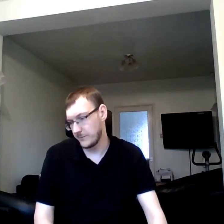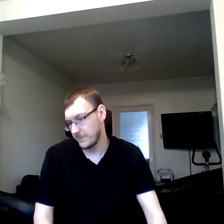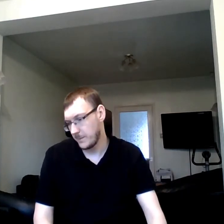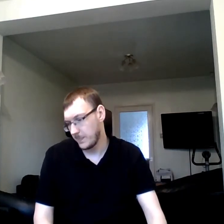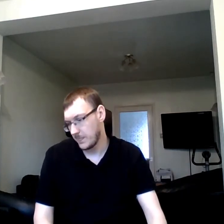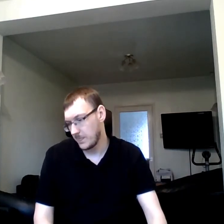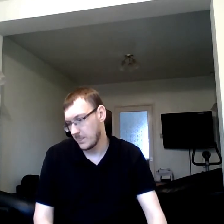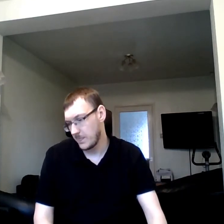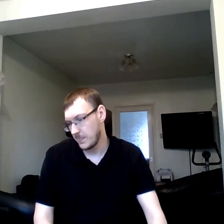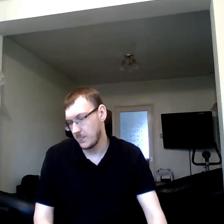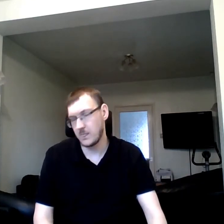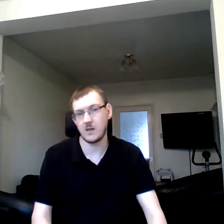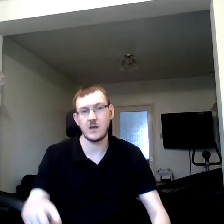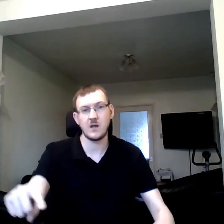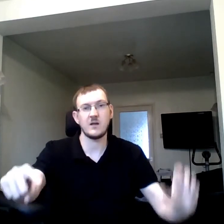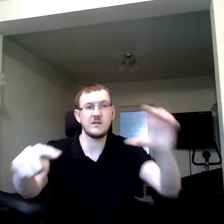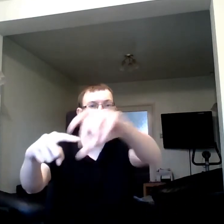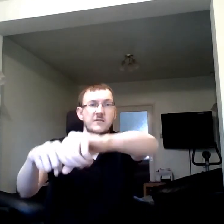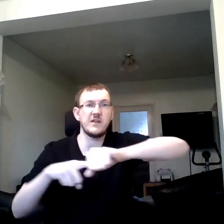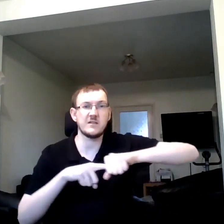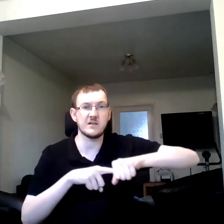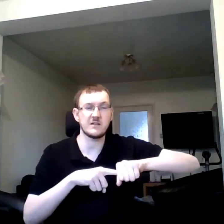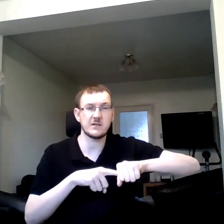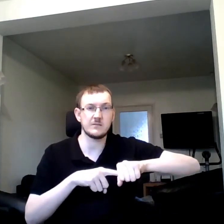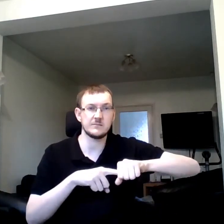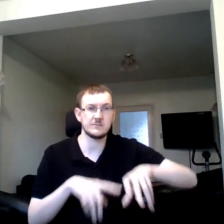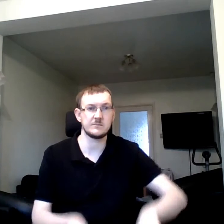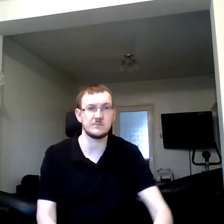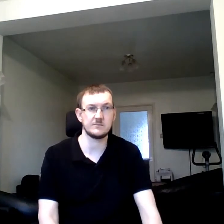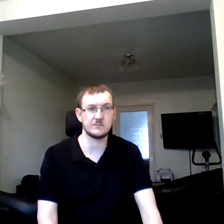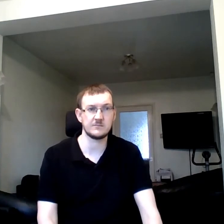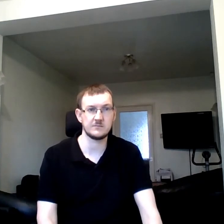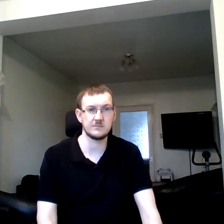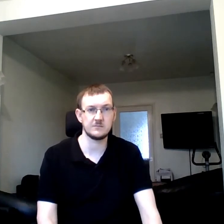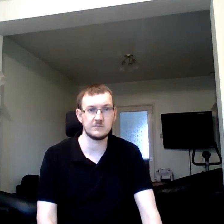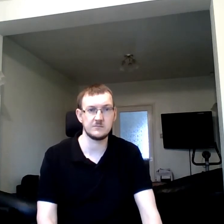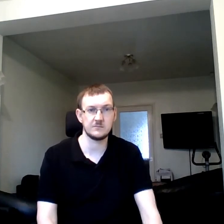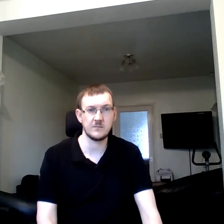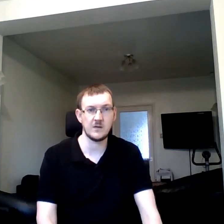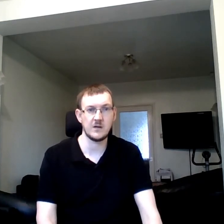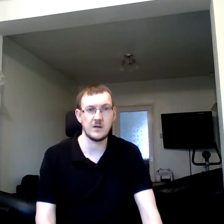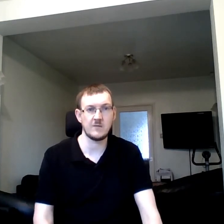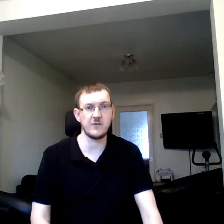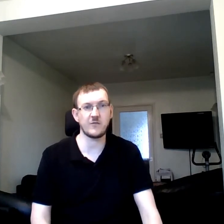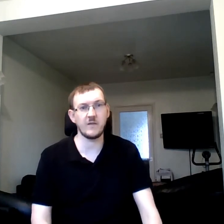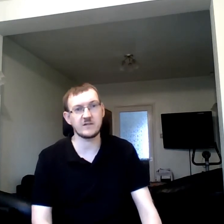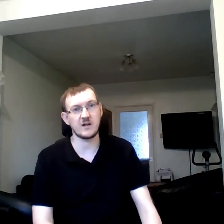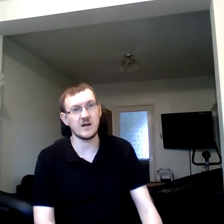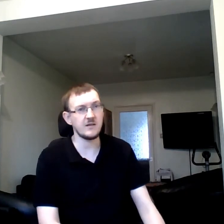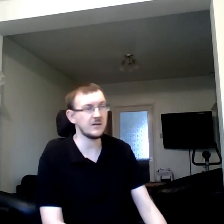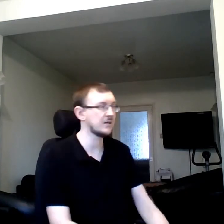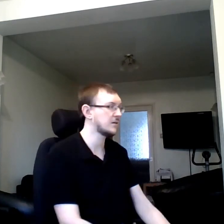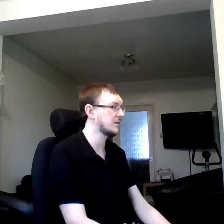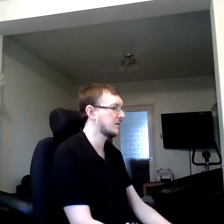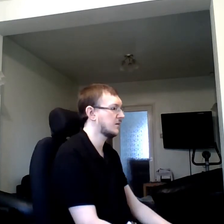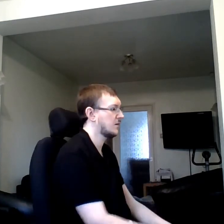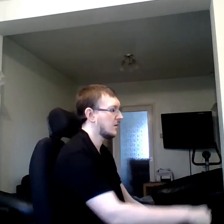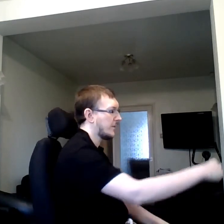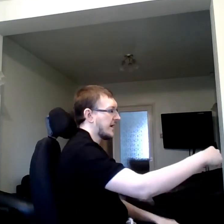defeated, if you from the side, we